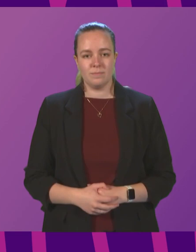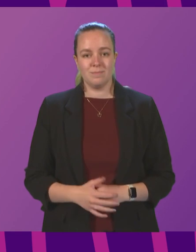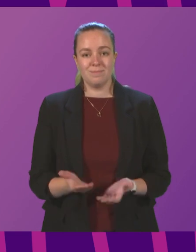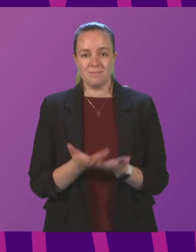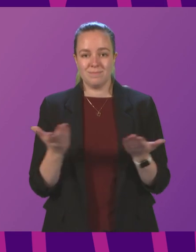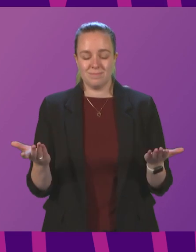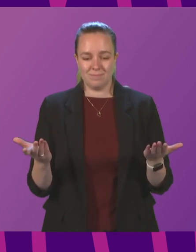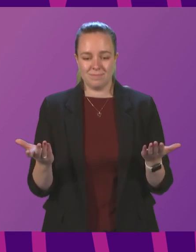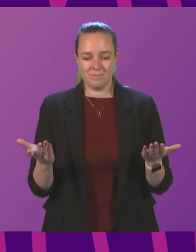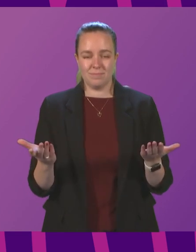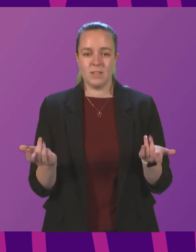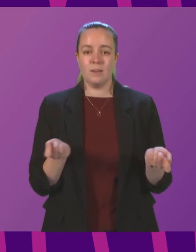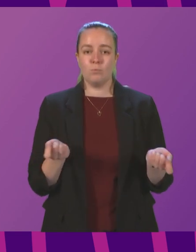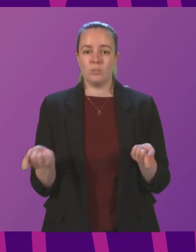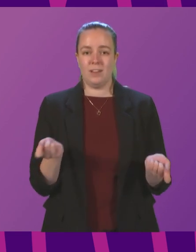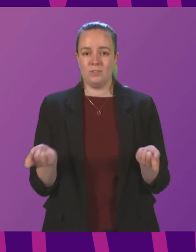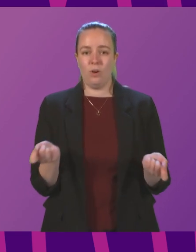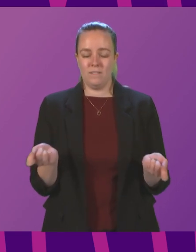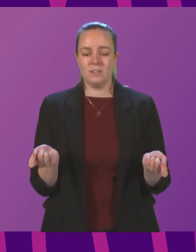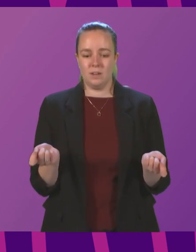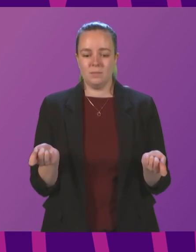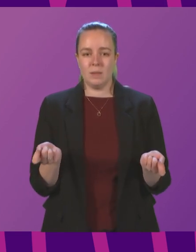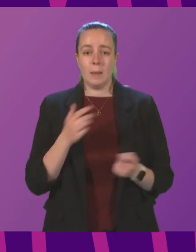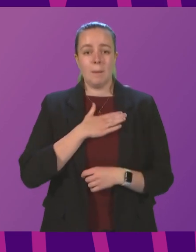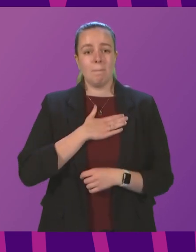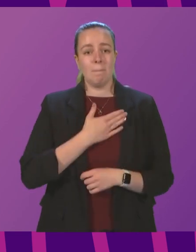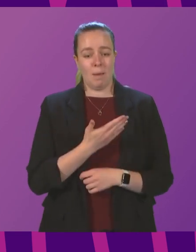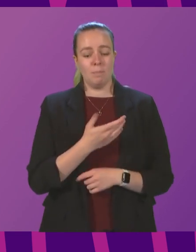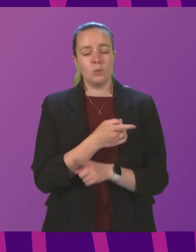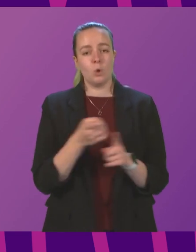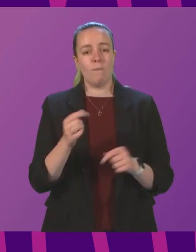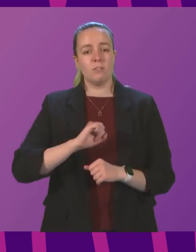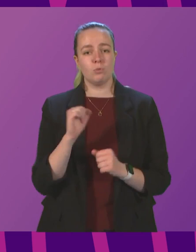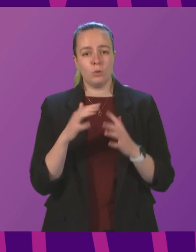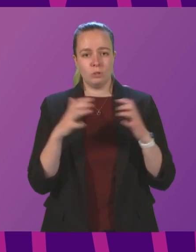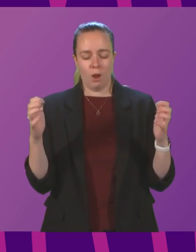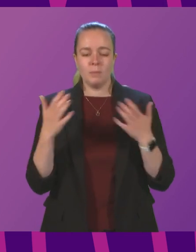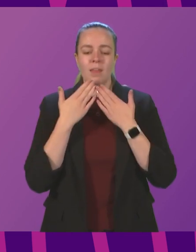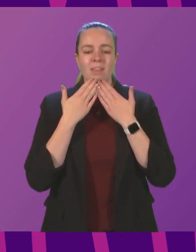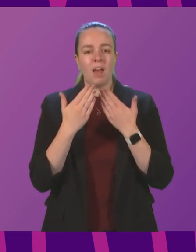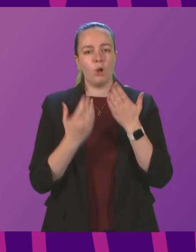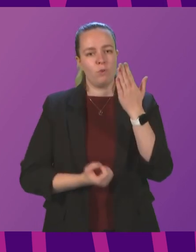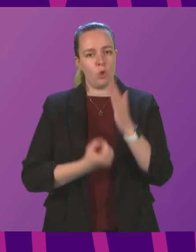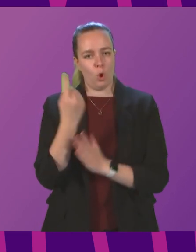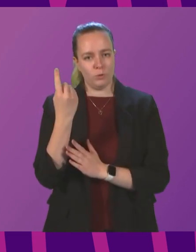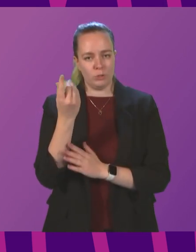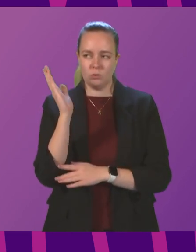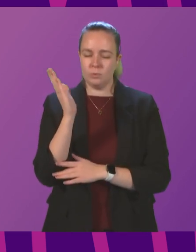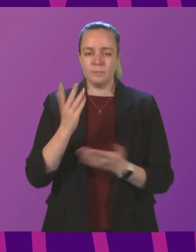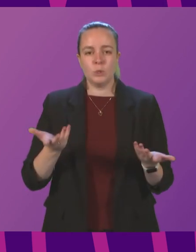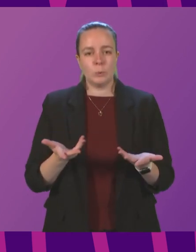Namaste, Presiding Officer, Members of the Scottish Parliament, thank you for the opportunity to address you today.